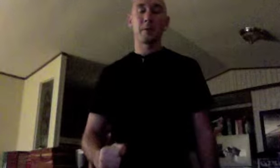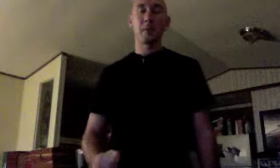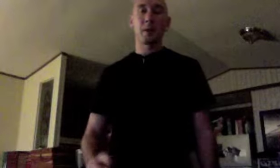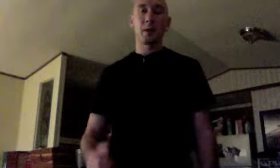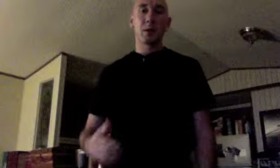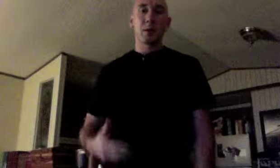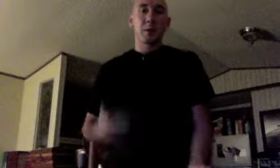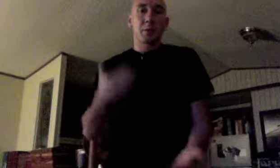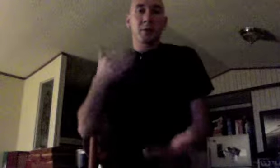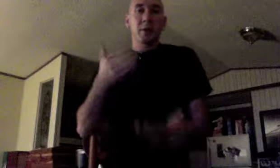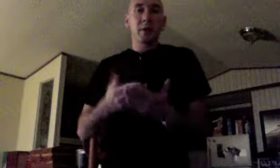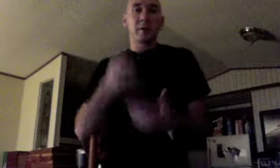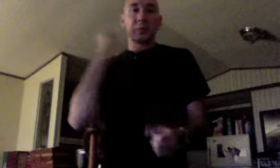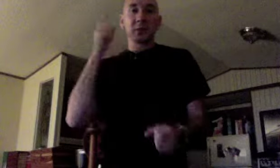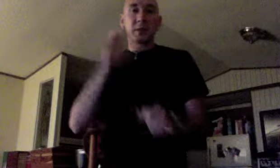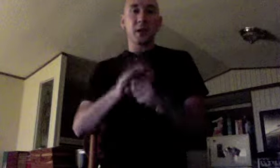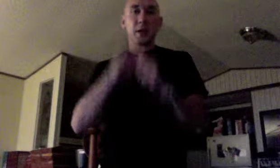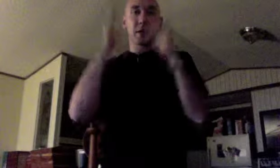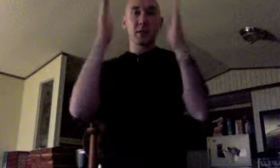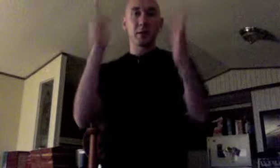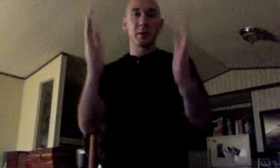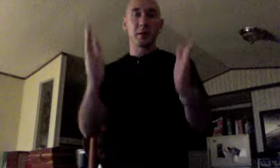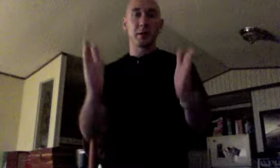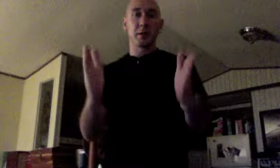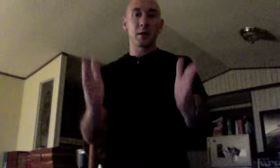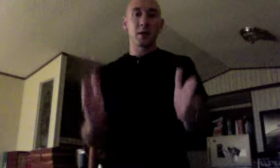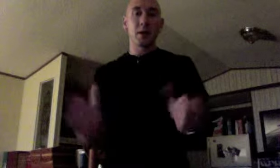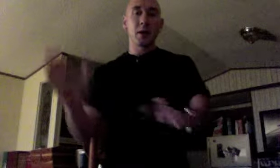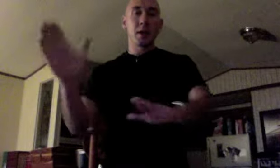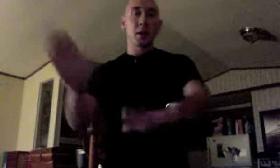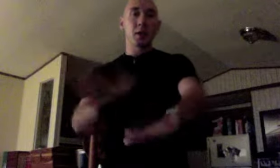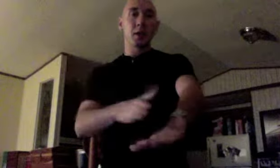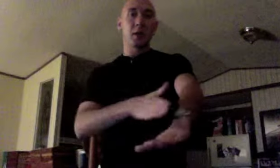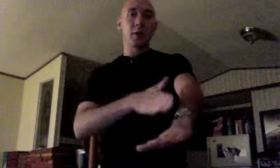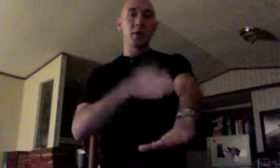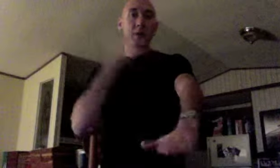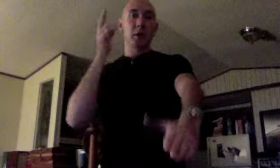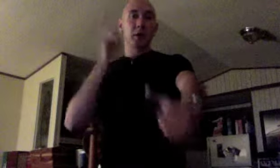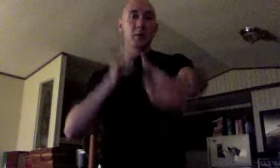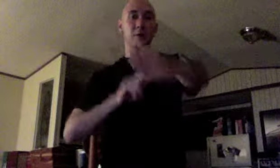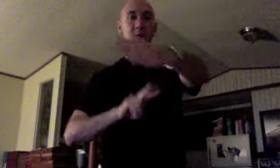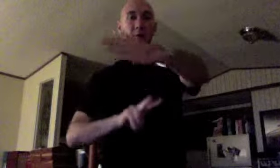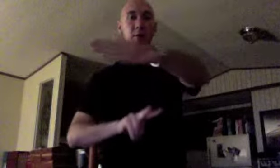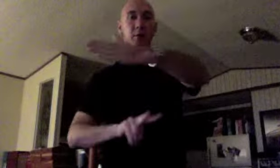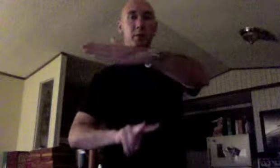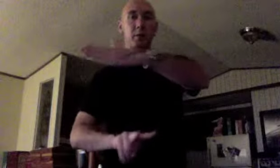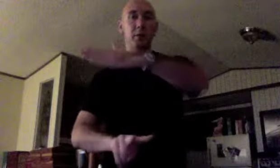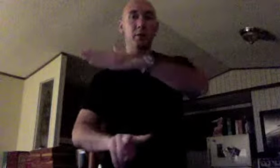Birth of Messiah has been long foretold,